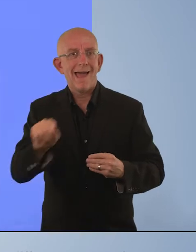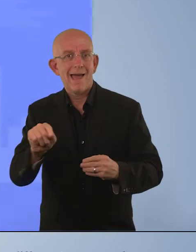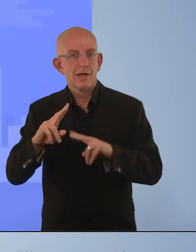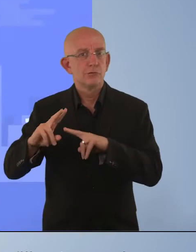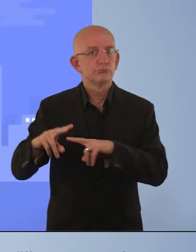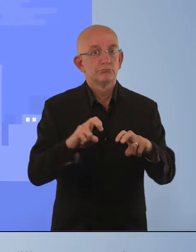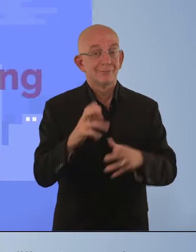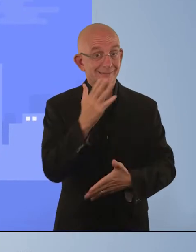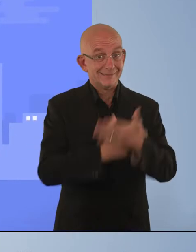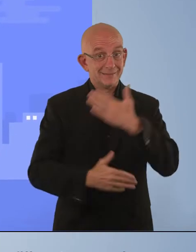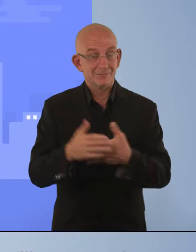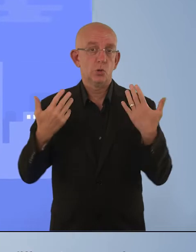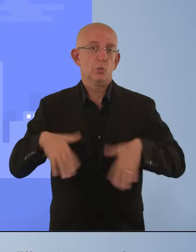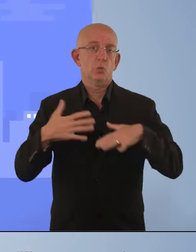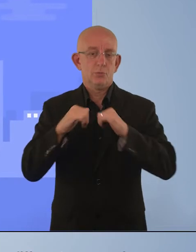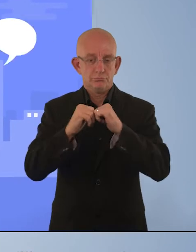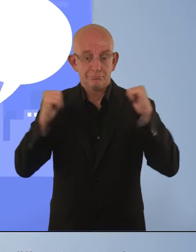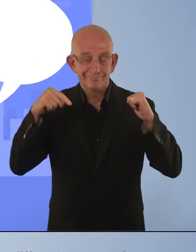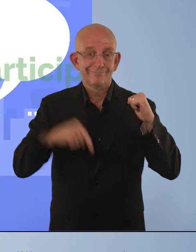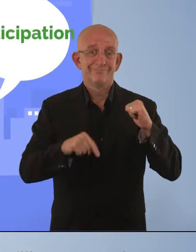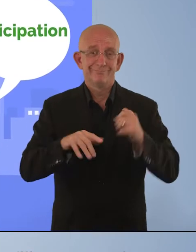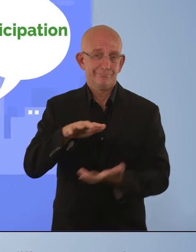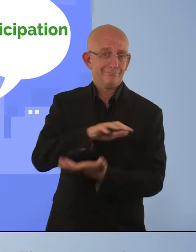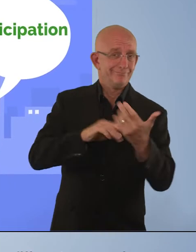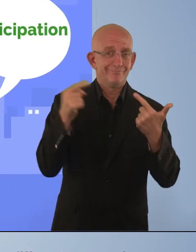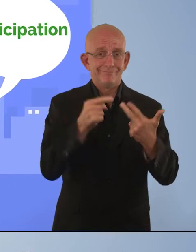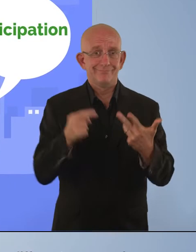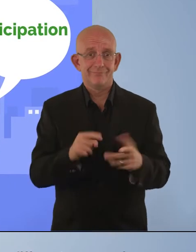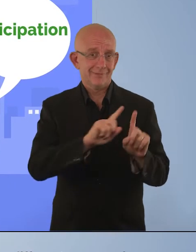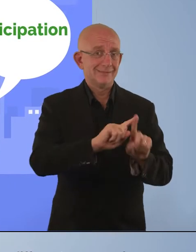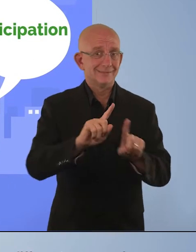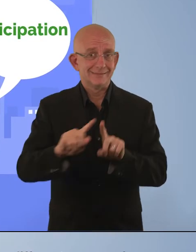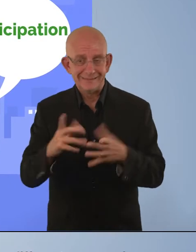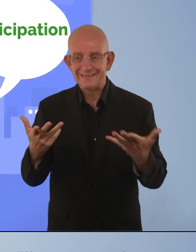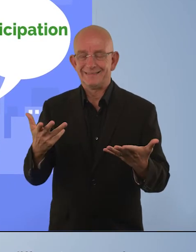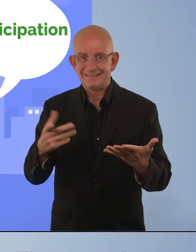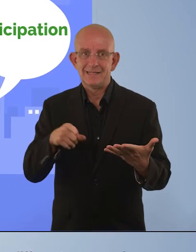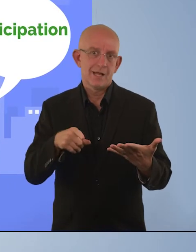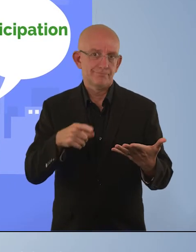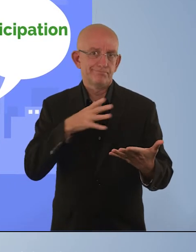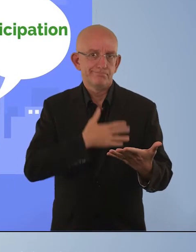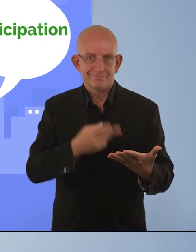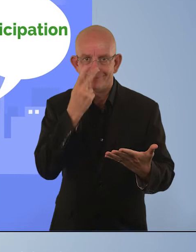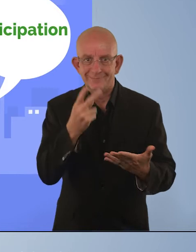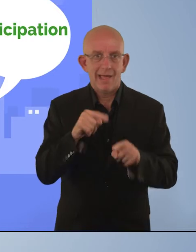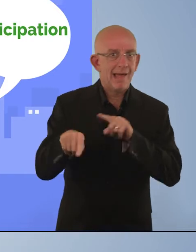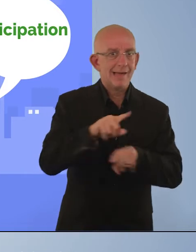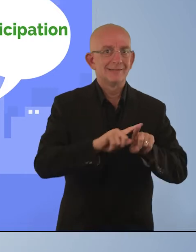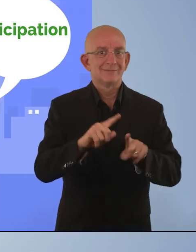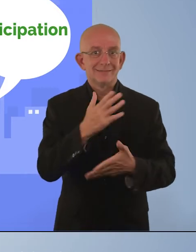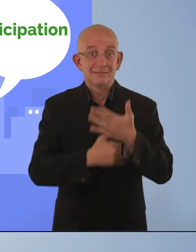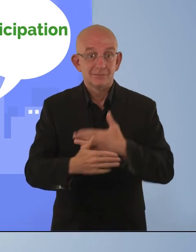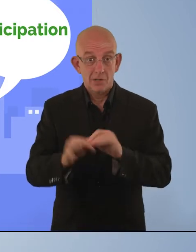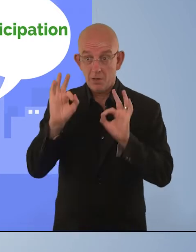Disabilities Disability is complicated and there are many different reasons for collecting information that identifies people with disabilities, so there is no one gold